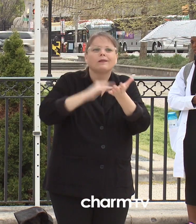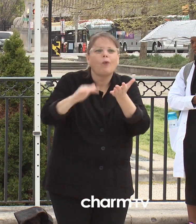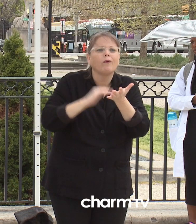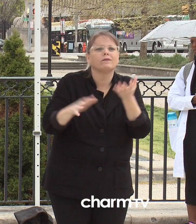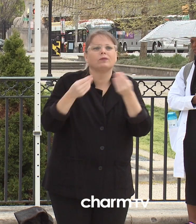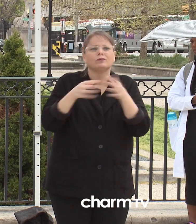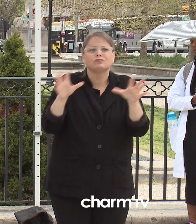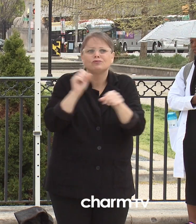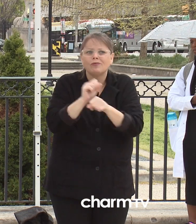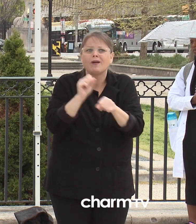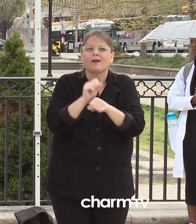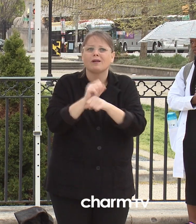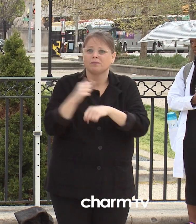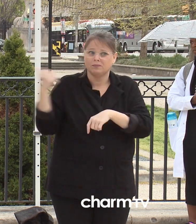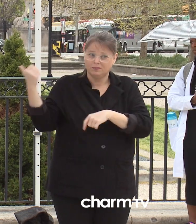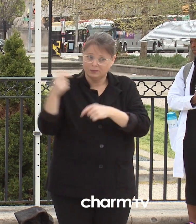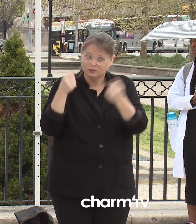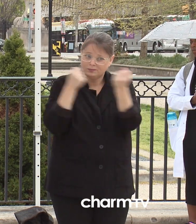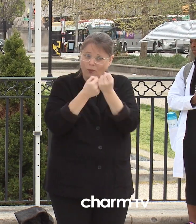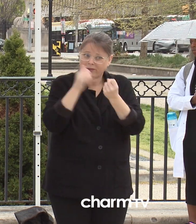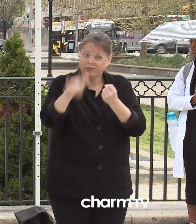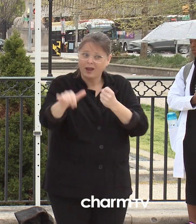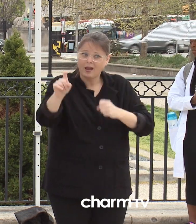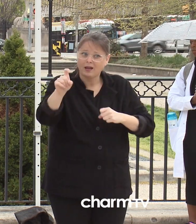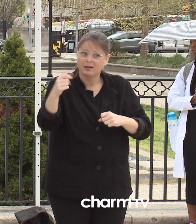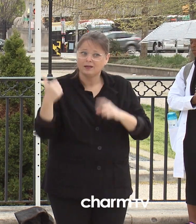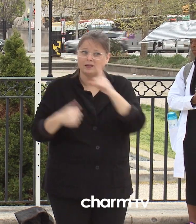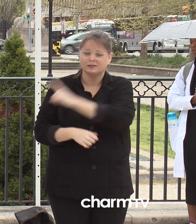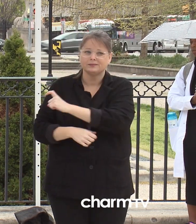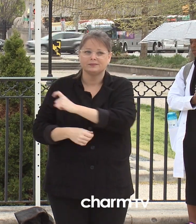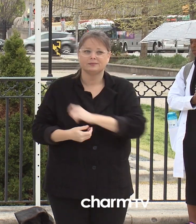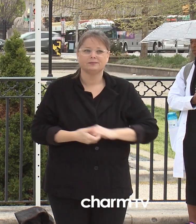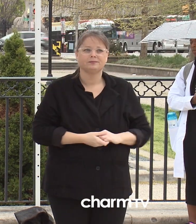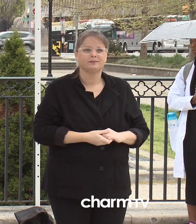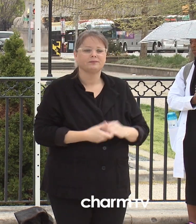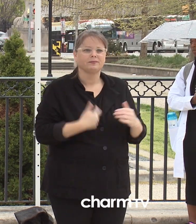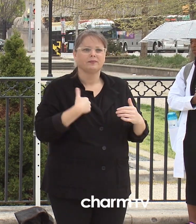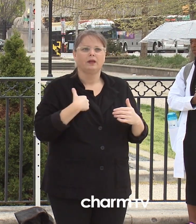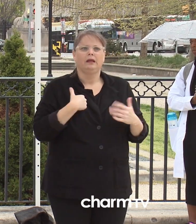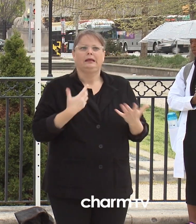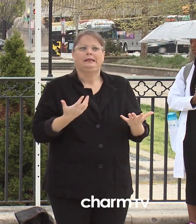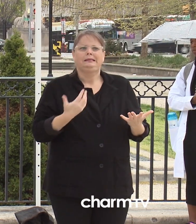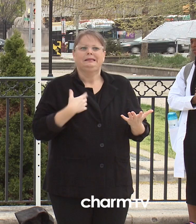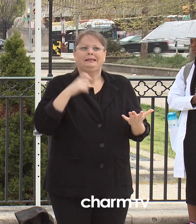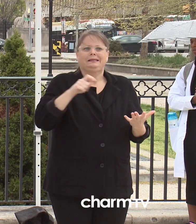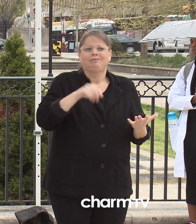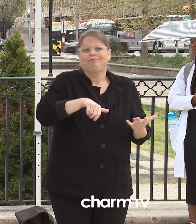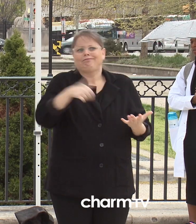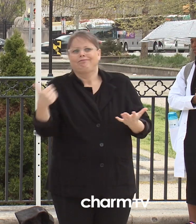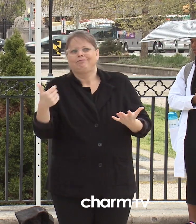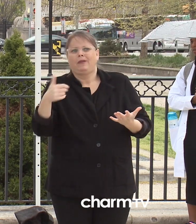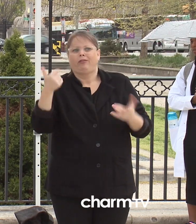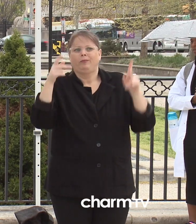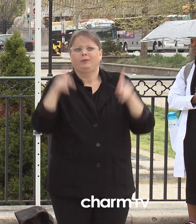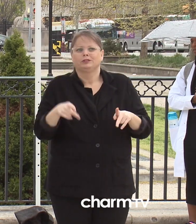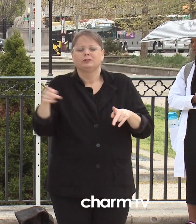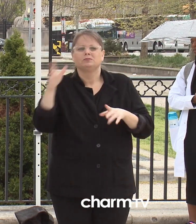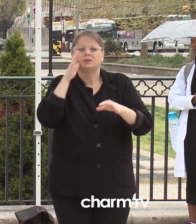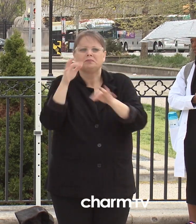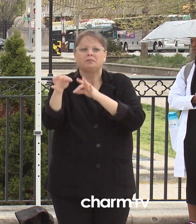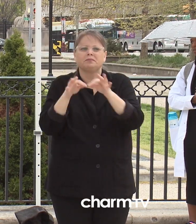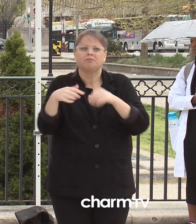Well right now I'll let Mr. Raymond speak to that because we have a lot of other things that the council is asking for